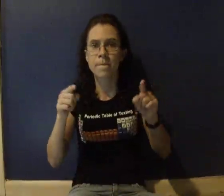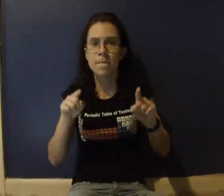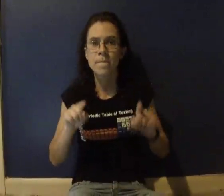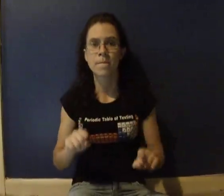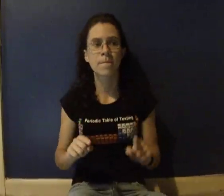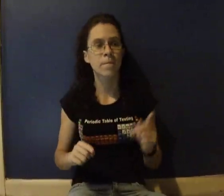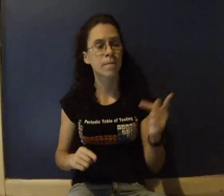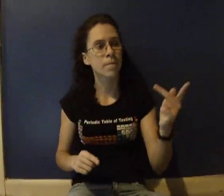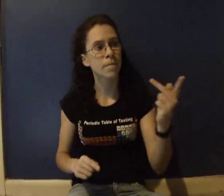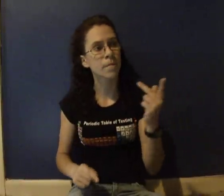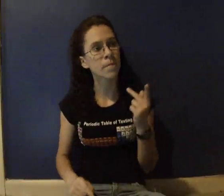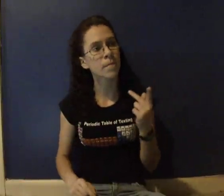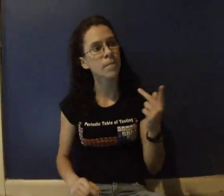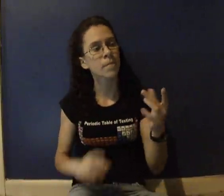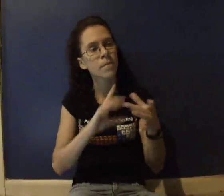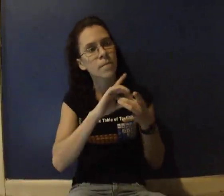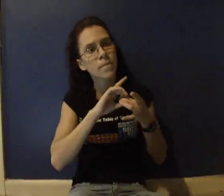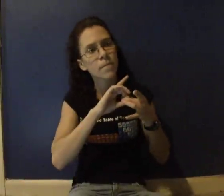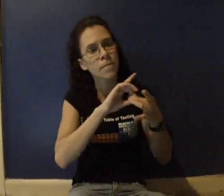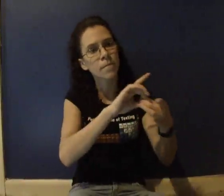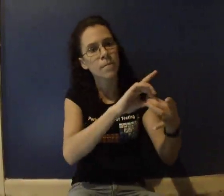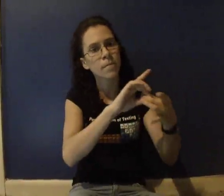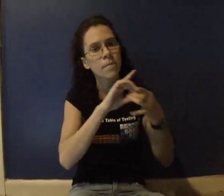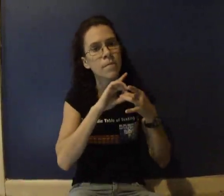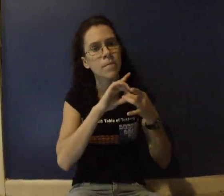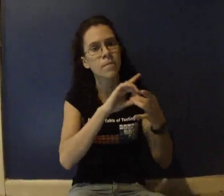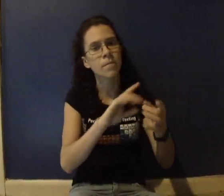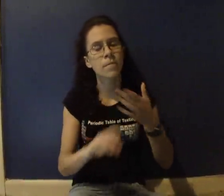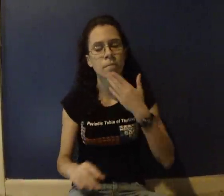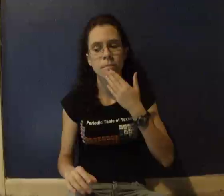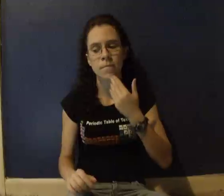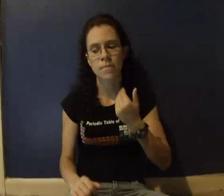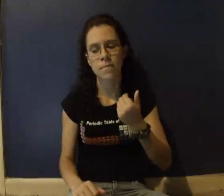Do it better than one